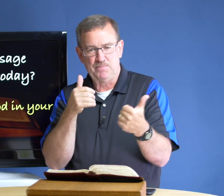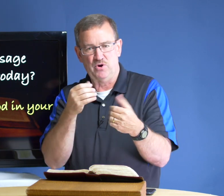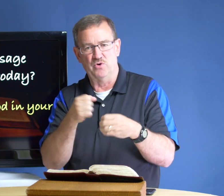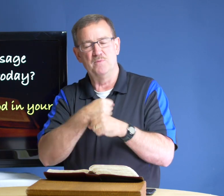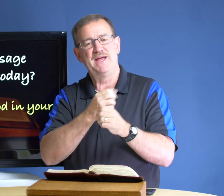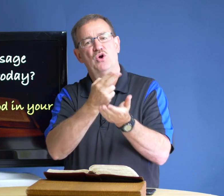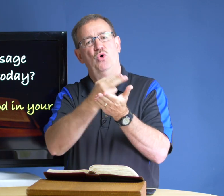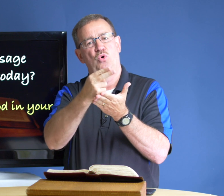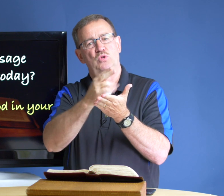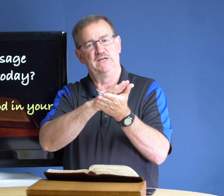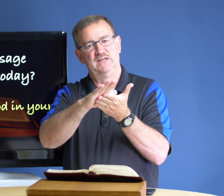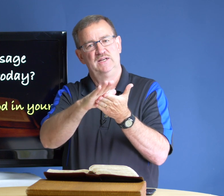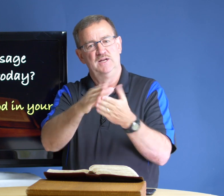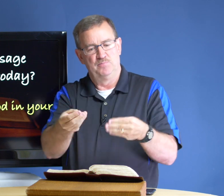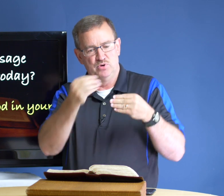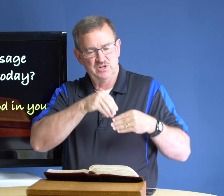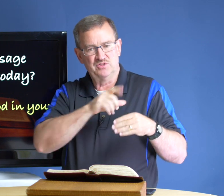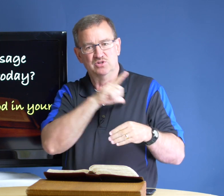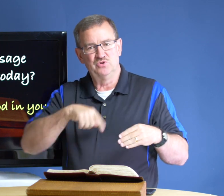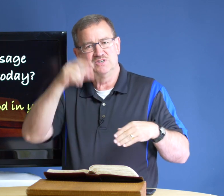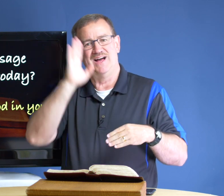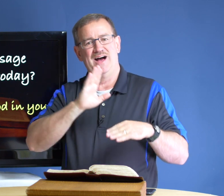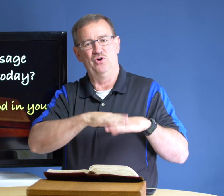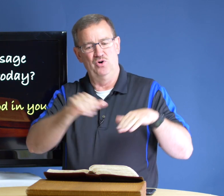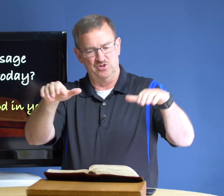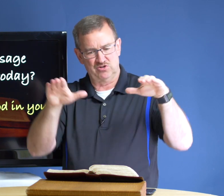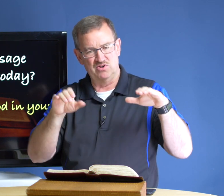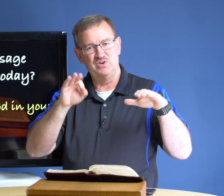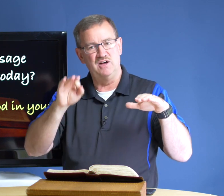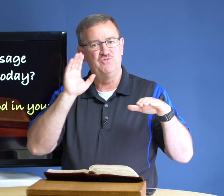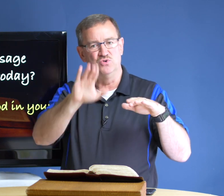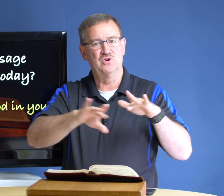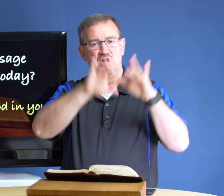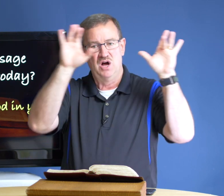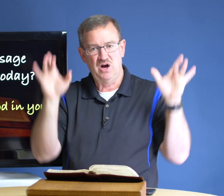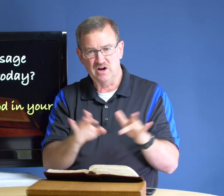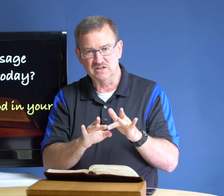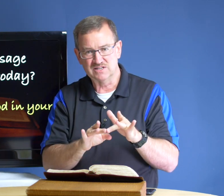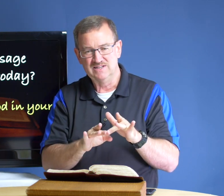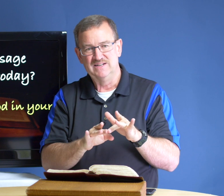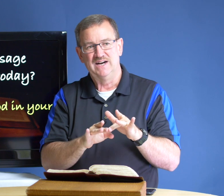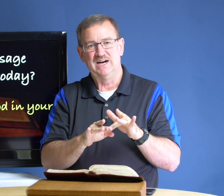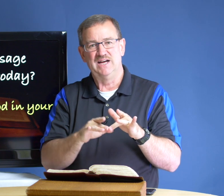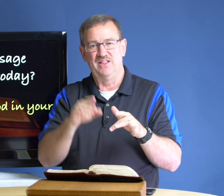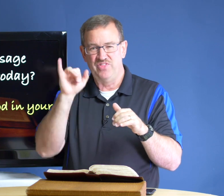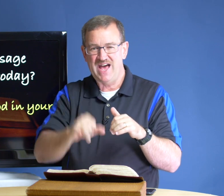apart or make holy put the lord god on the throne of your heart and that